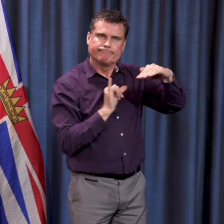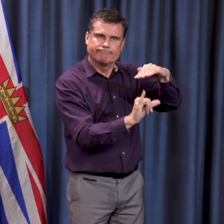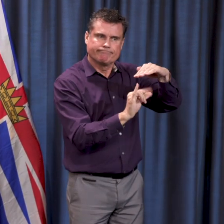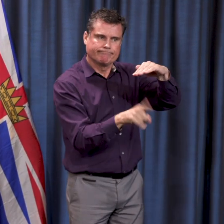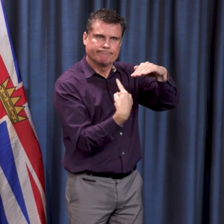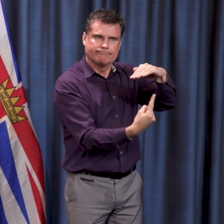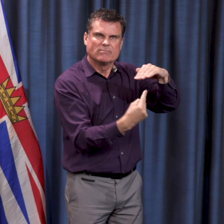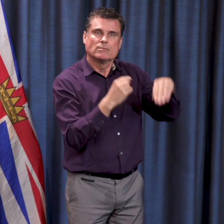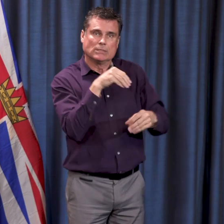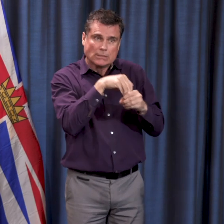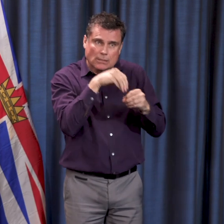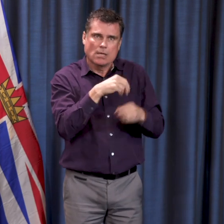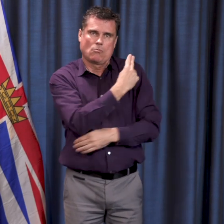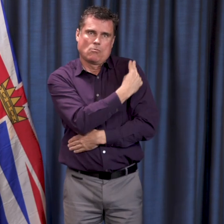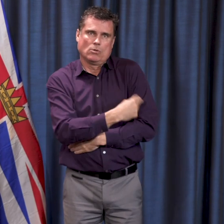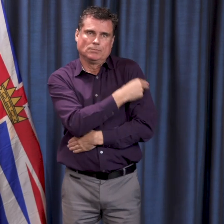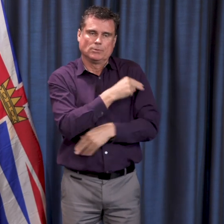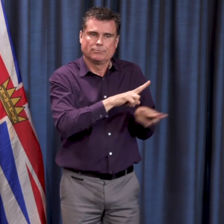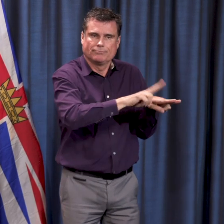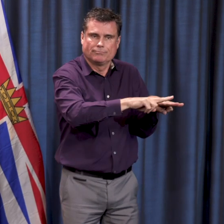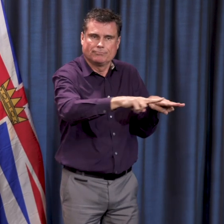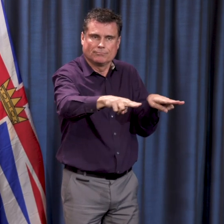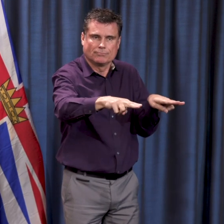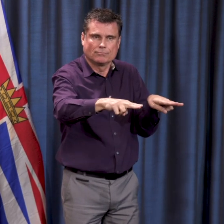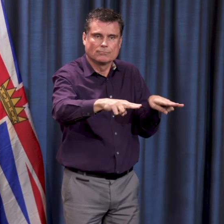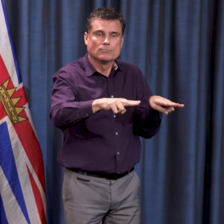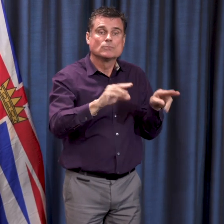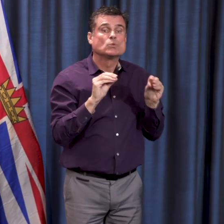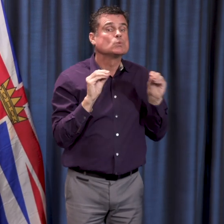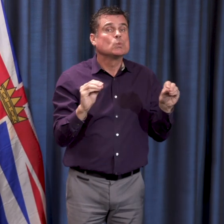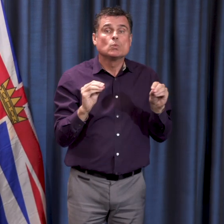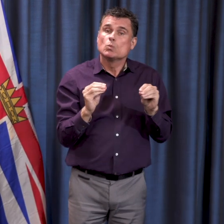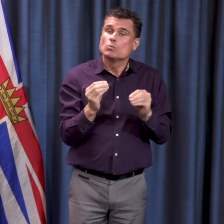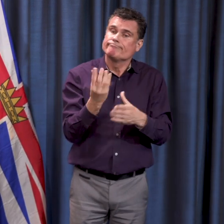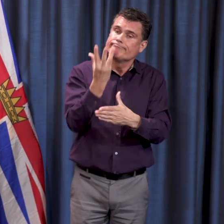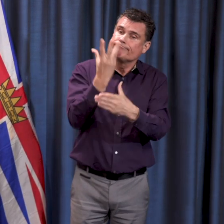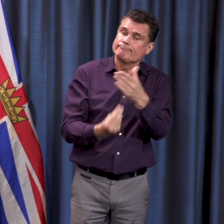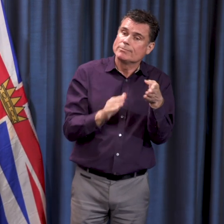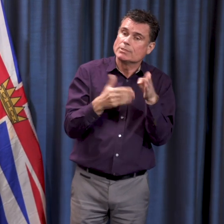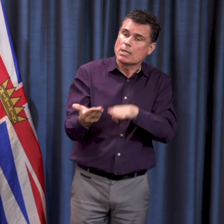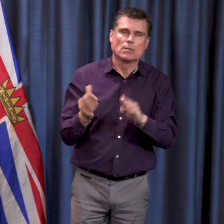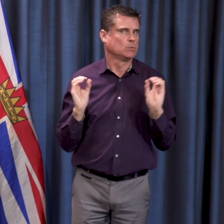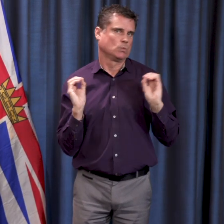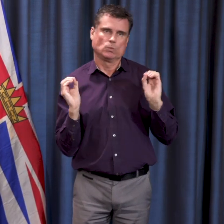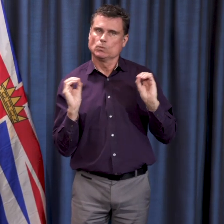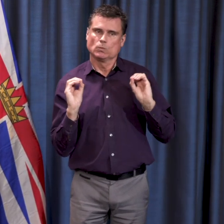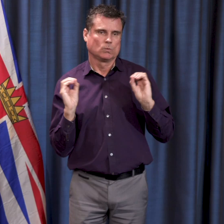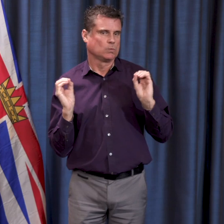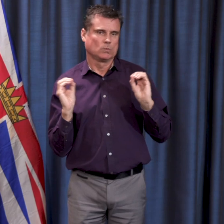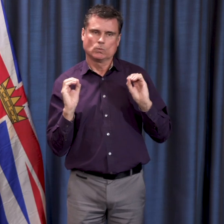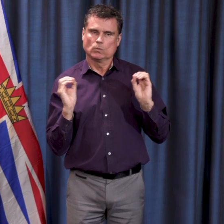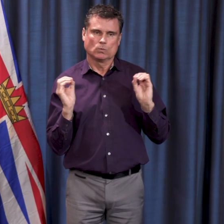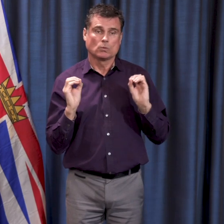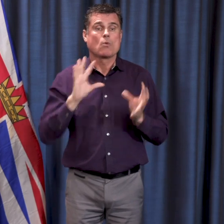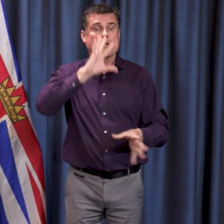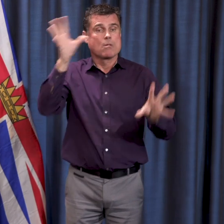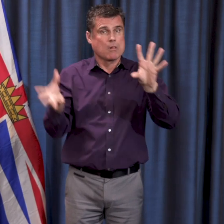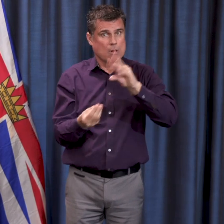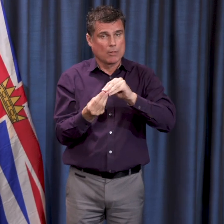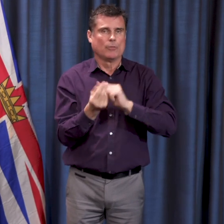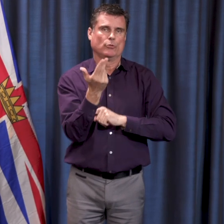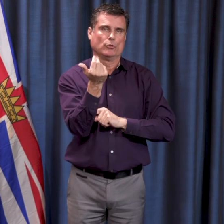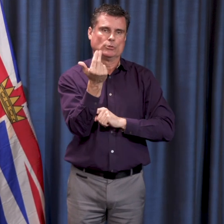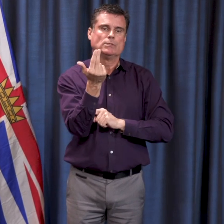any additional deaths to report, so we remain at 13 today, and I'll talk about that in a minute. But